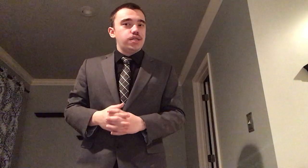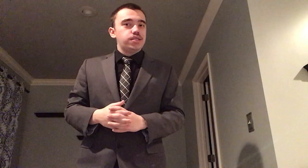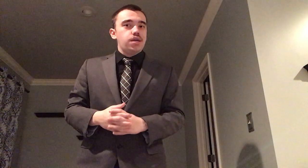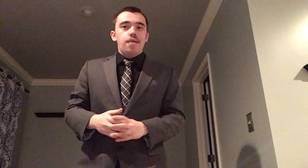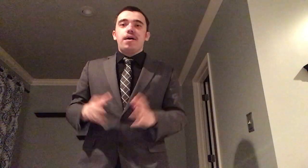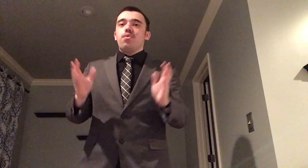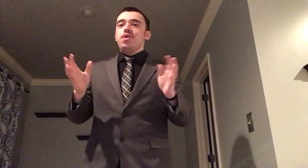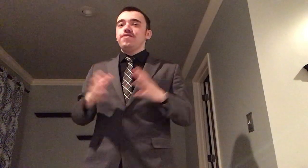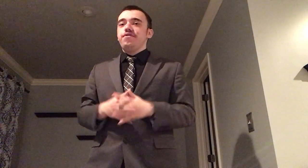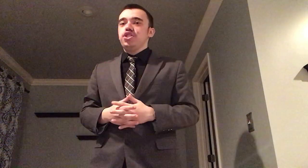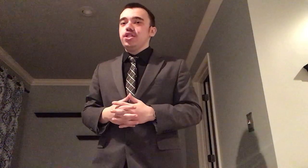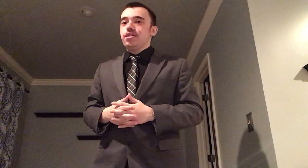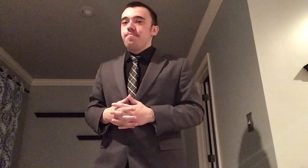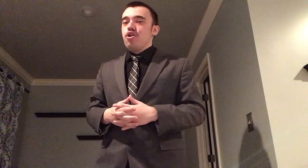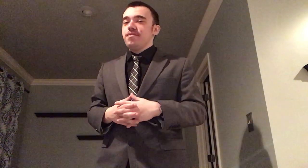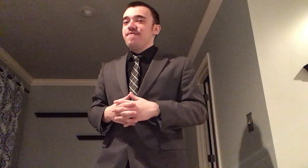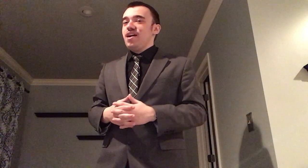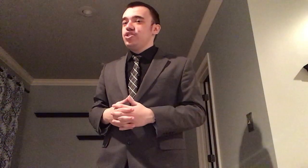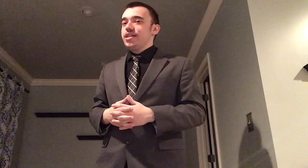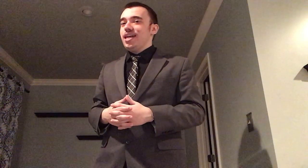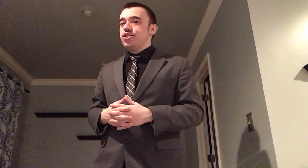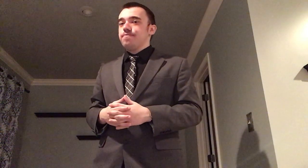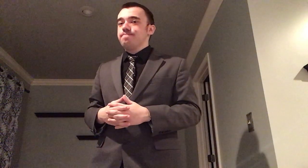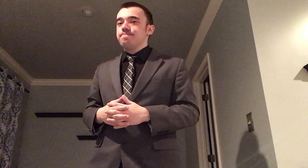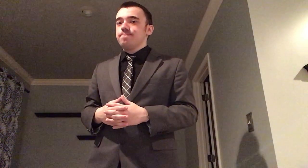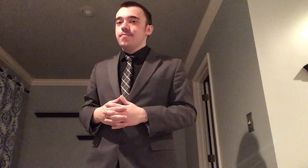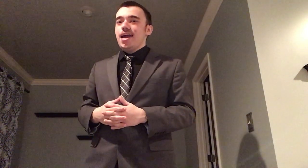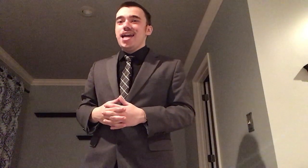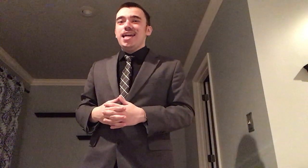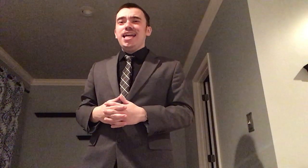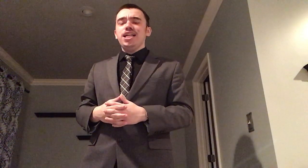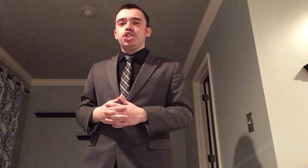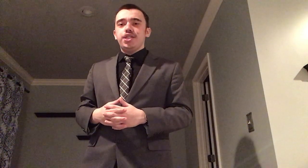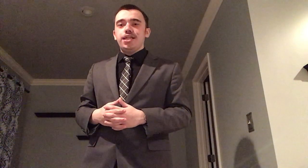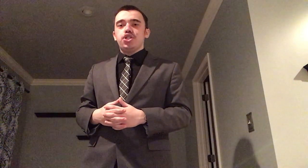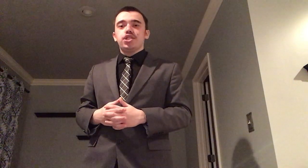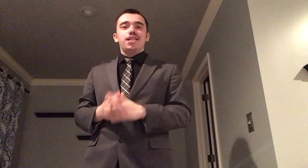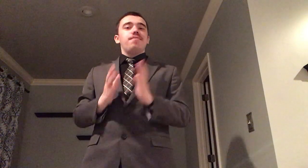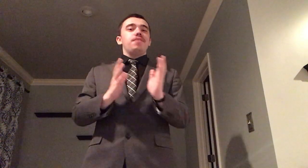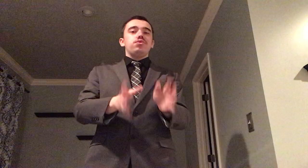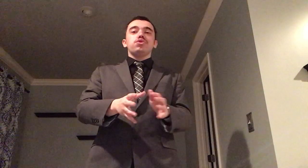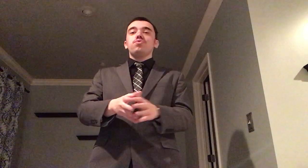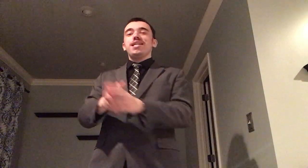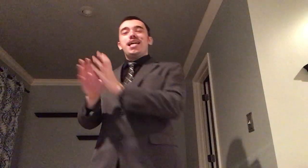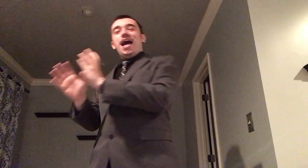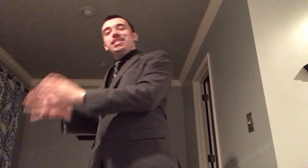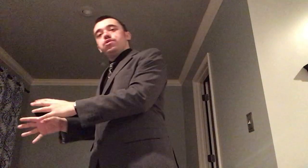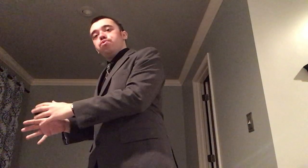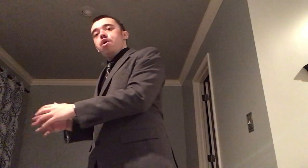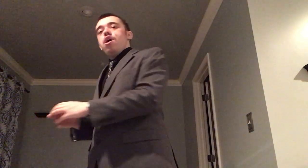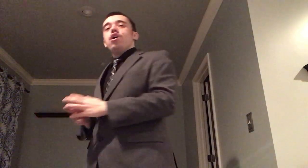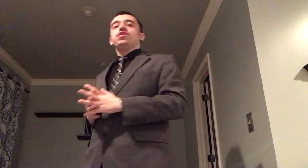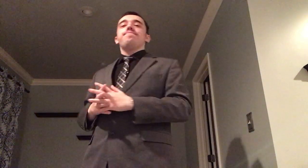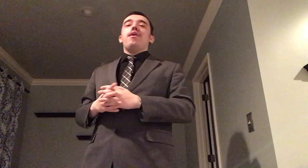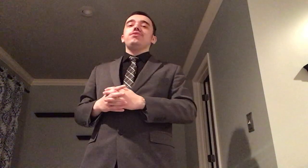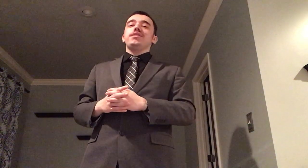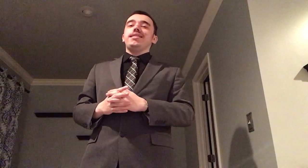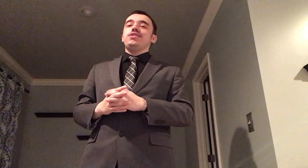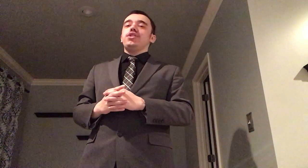us by the west virginia department of education english teachers in middle school and high school are supposed to teach